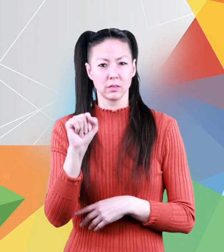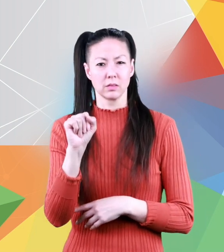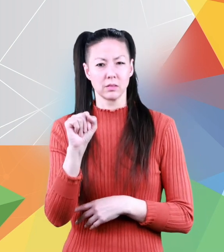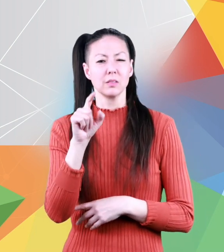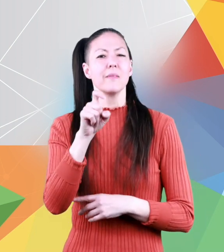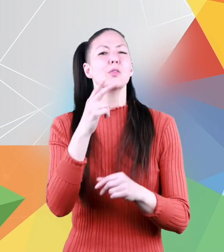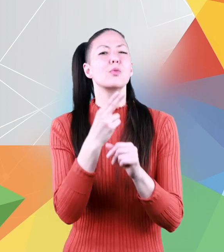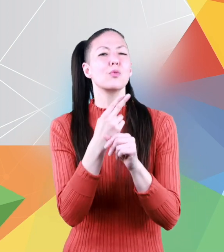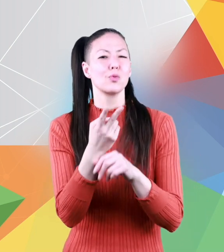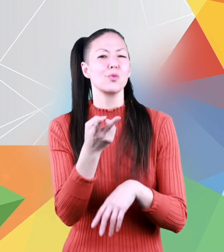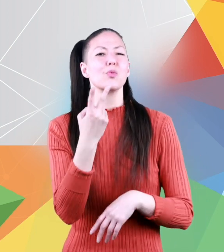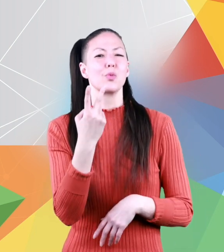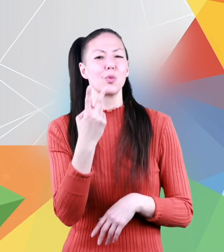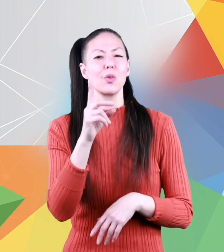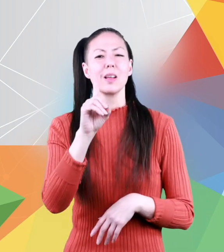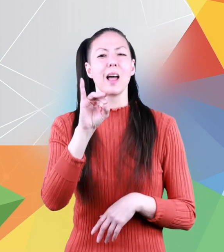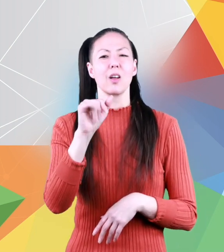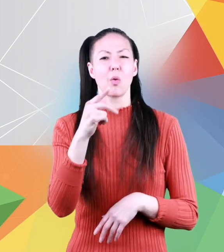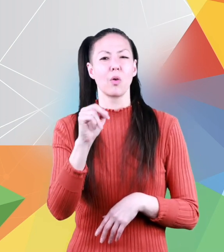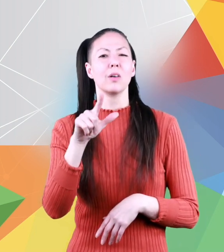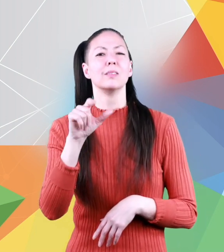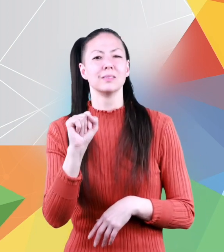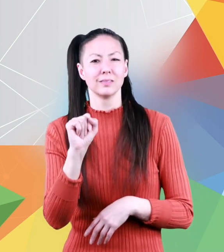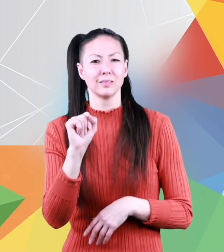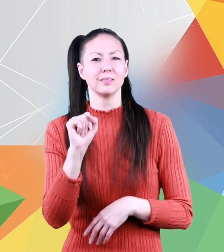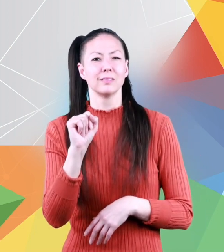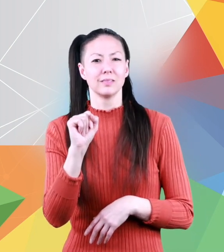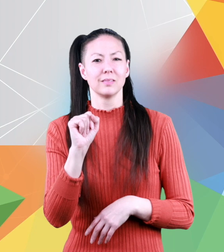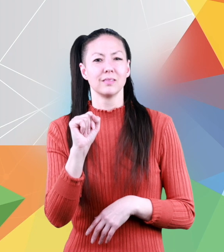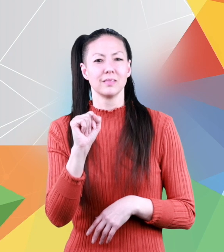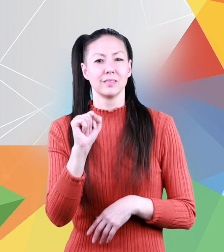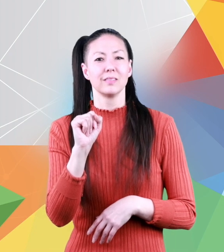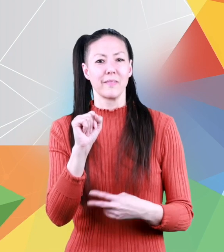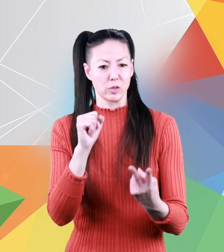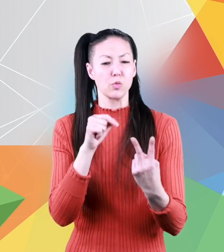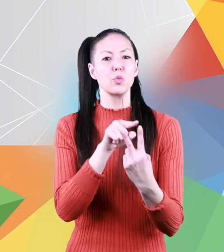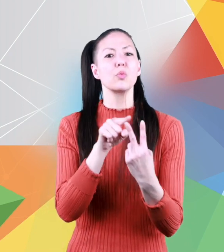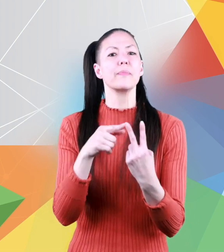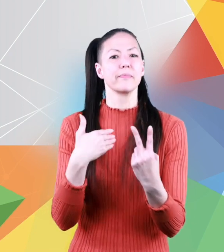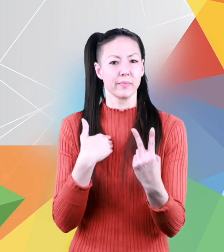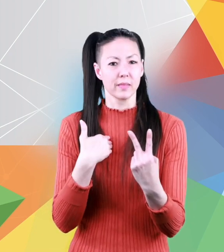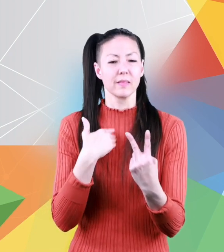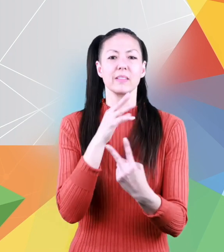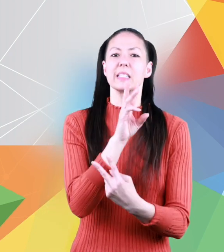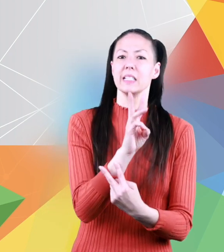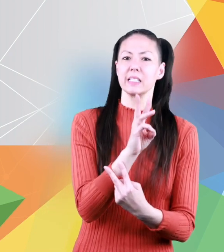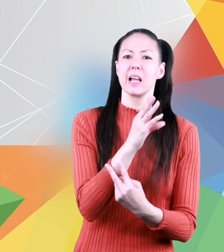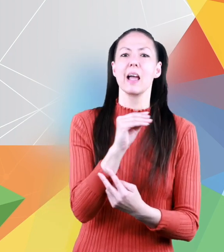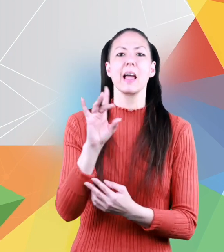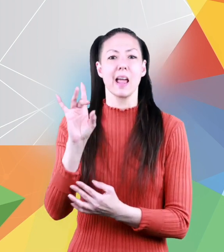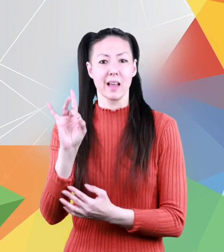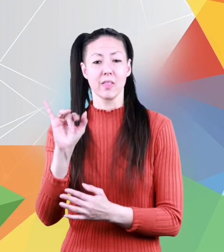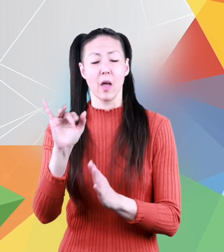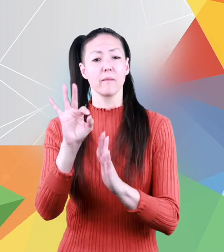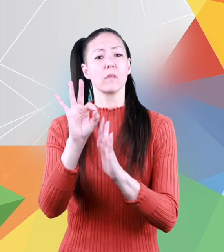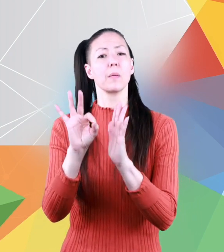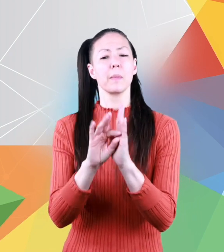you have to use its two diagonals this rhombus has two diagonals of six and eight the formula